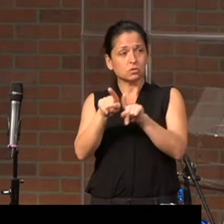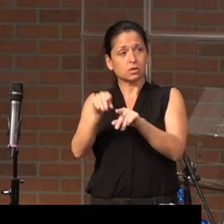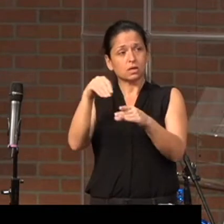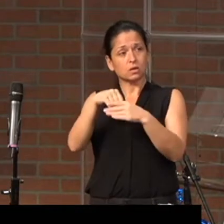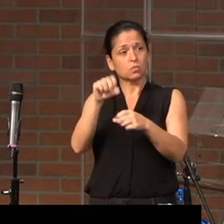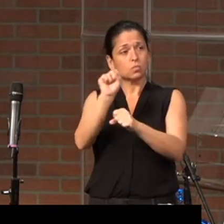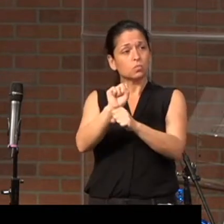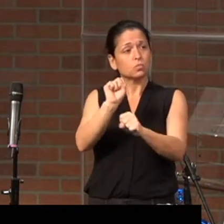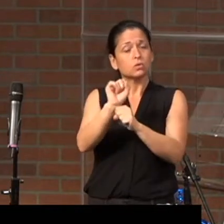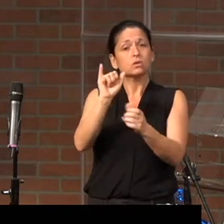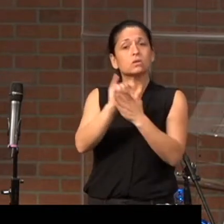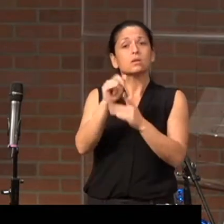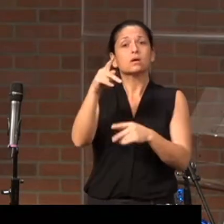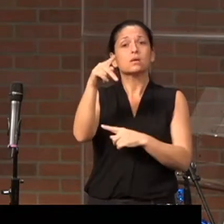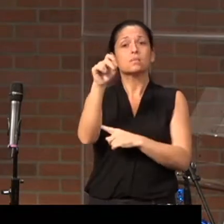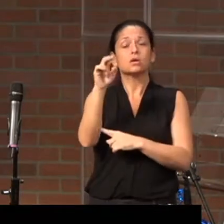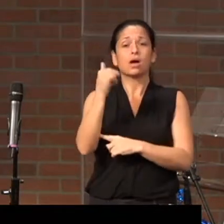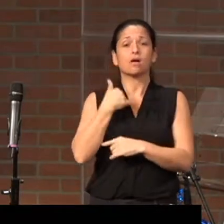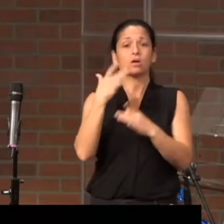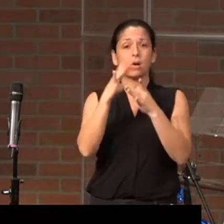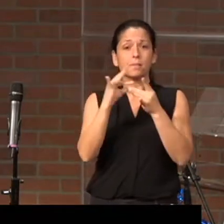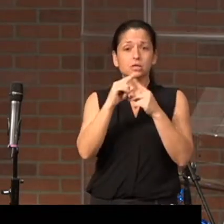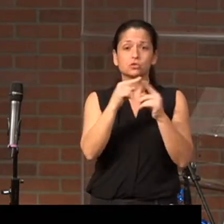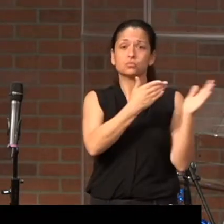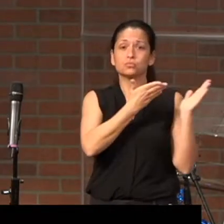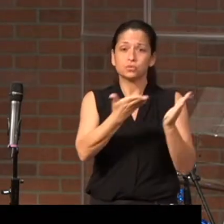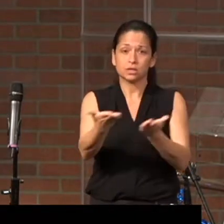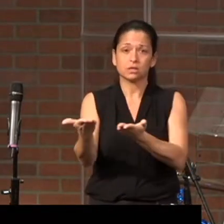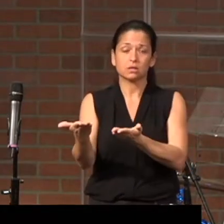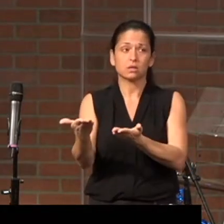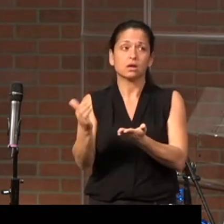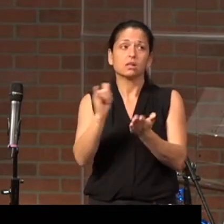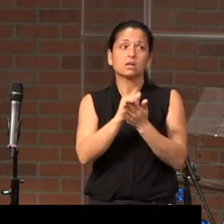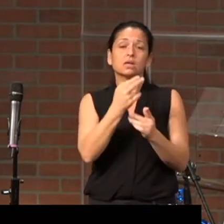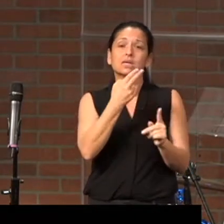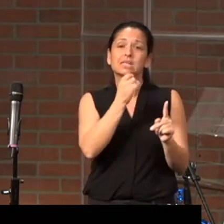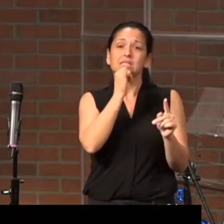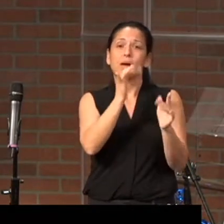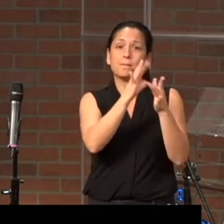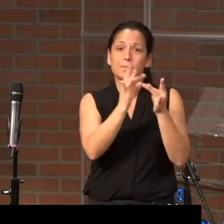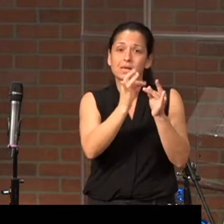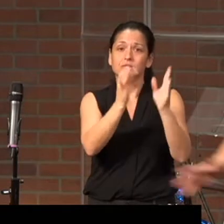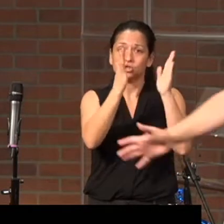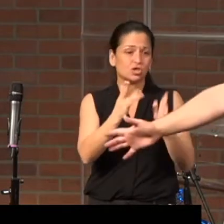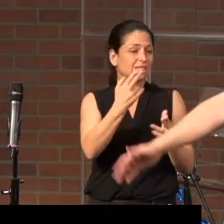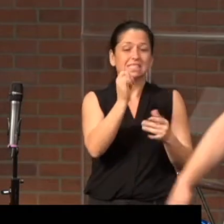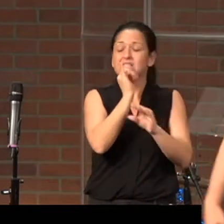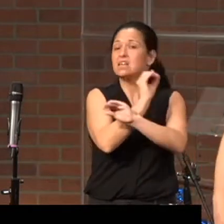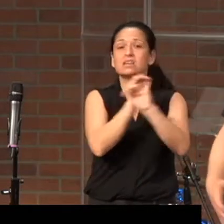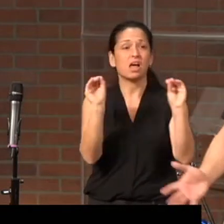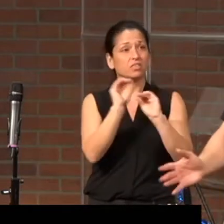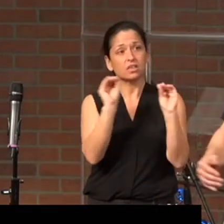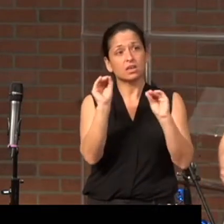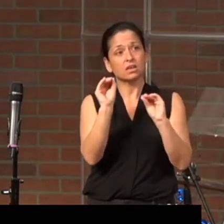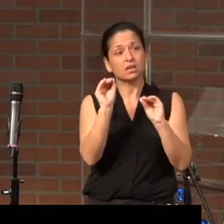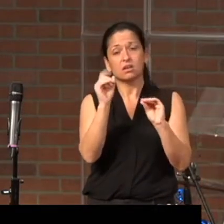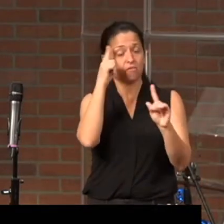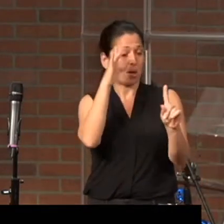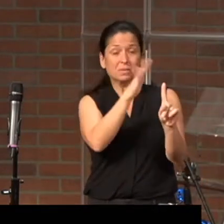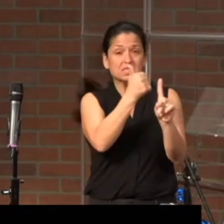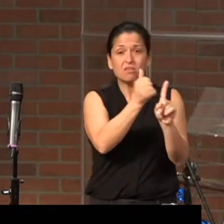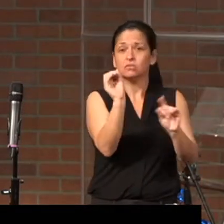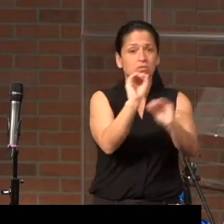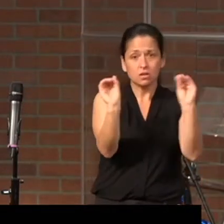That Peter has a message to bring. That he is a messenger. He's nothing in and of himself.